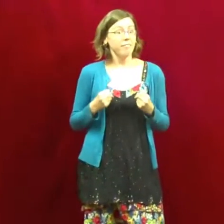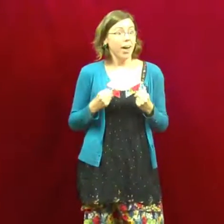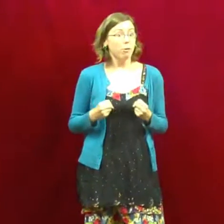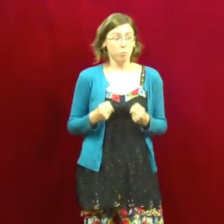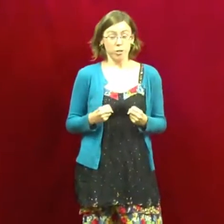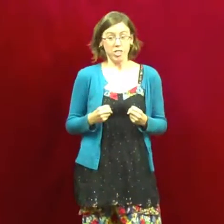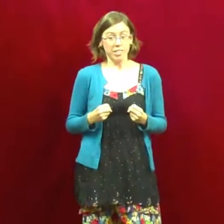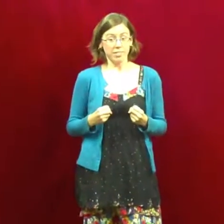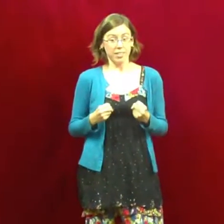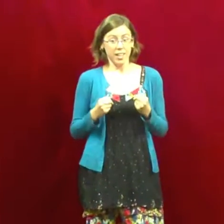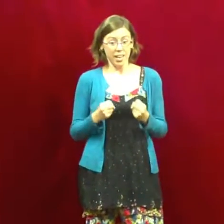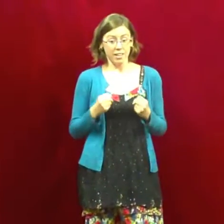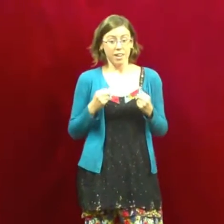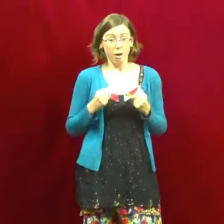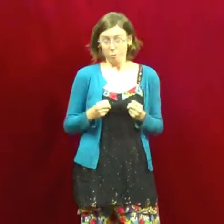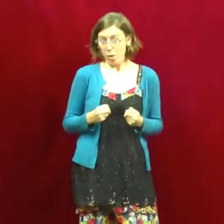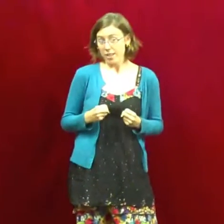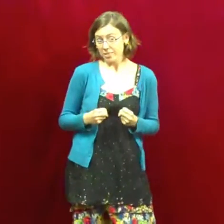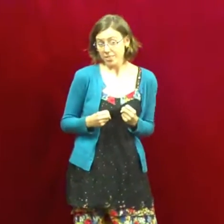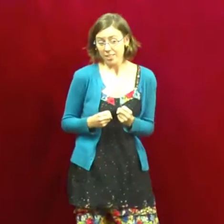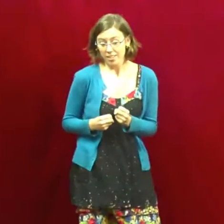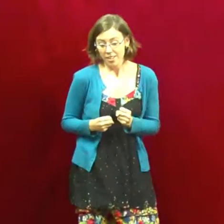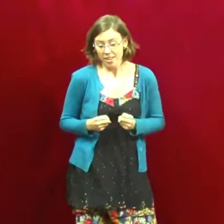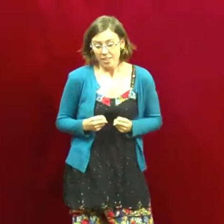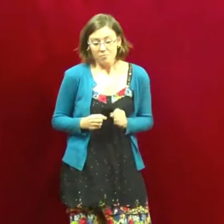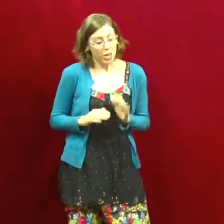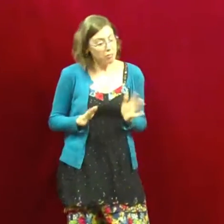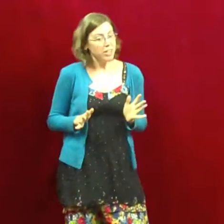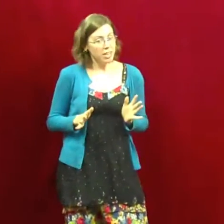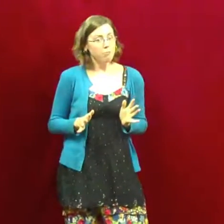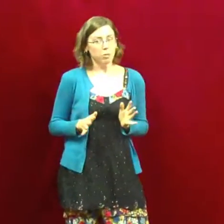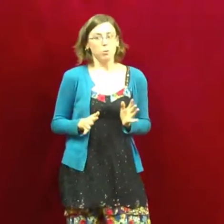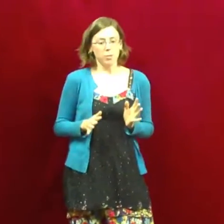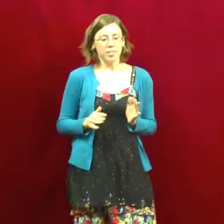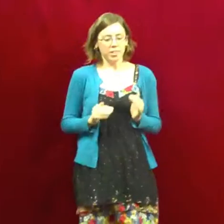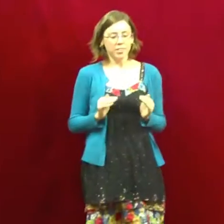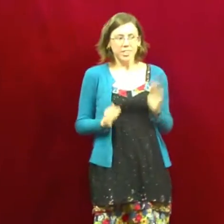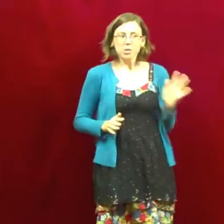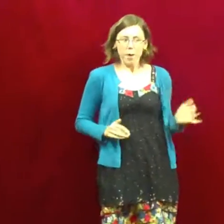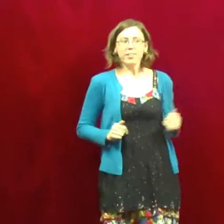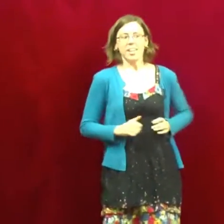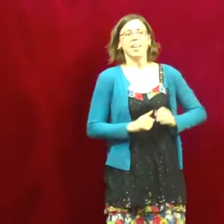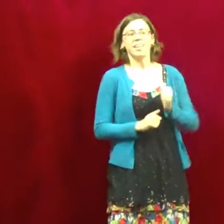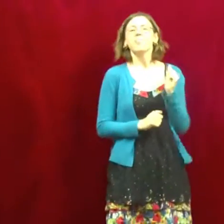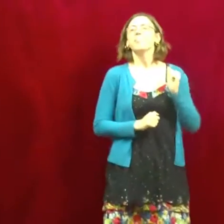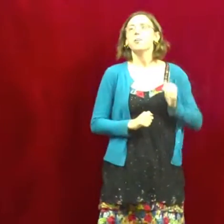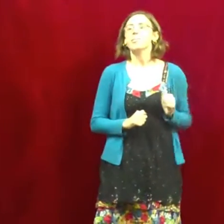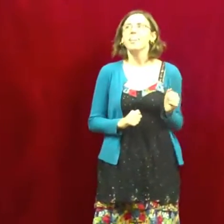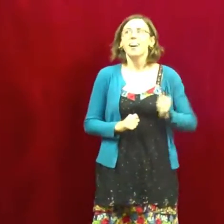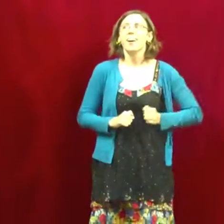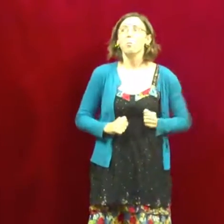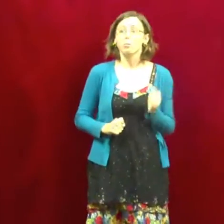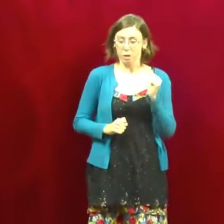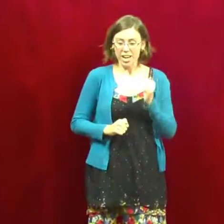elf orgies in ElfQuest. They're very comfortable with their sexuality, those wolf writers.